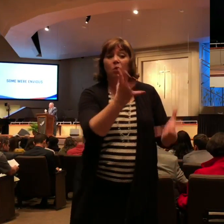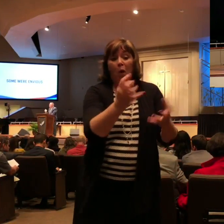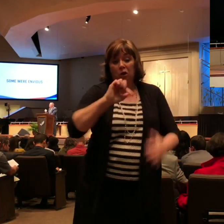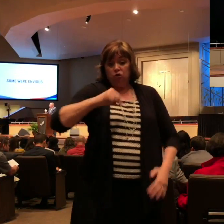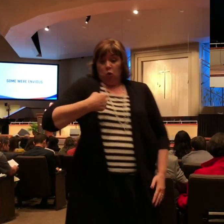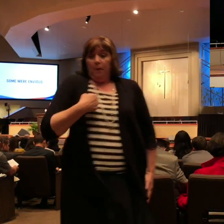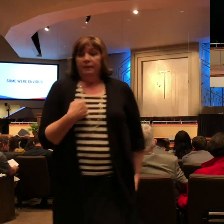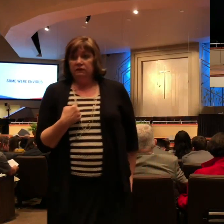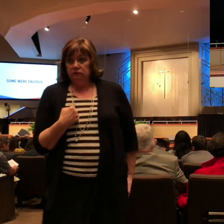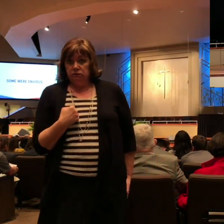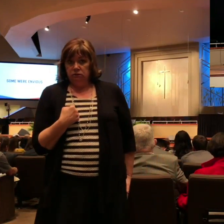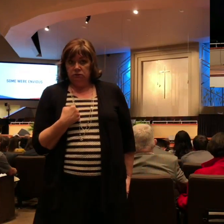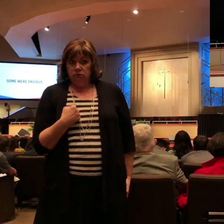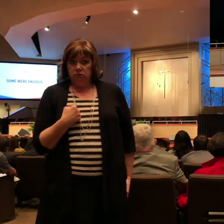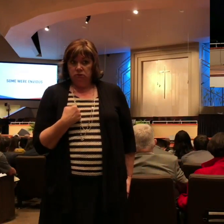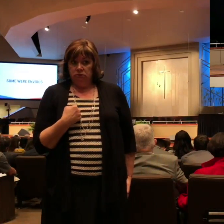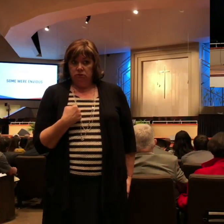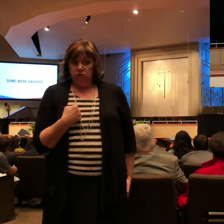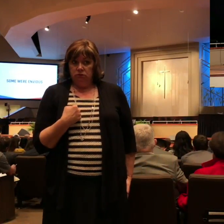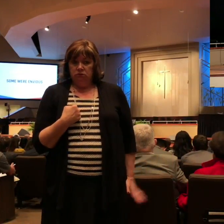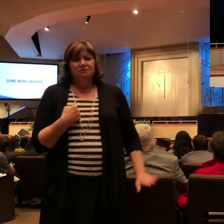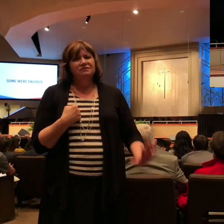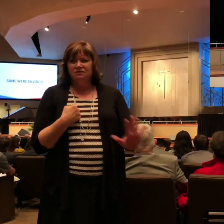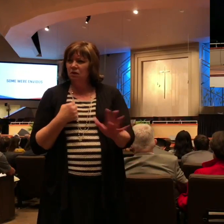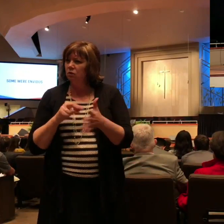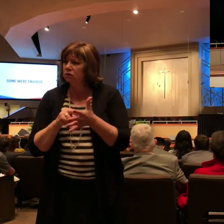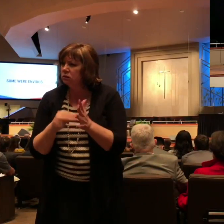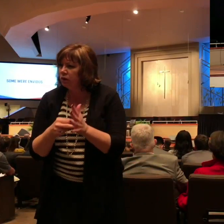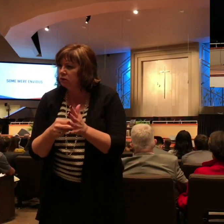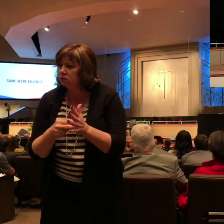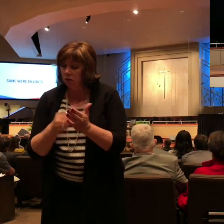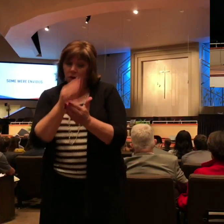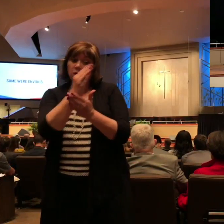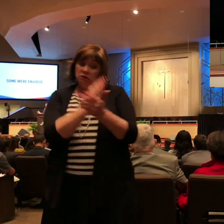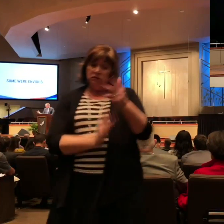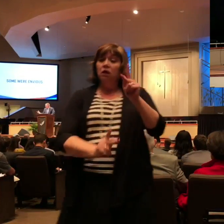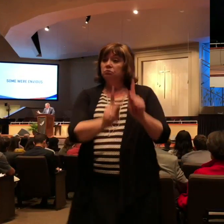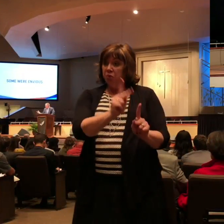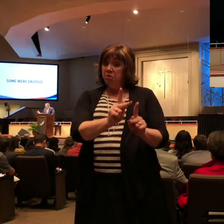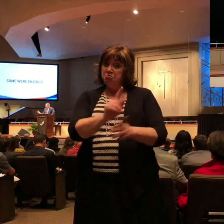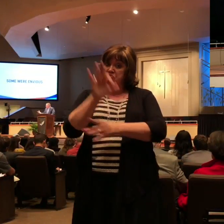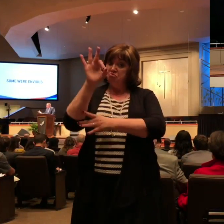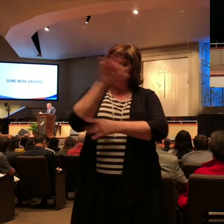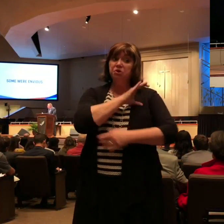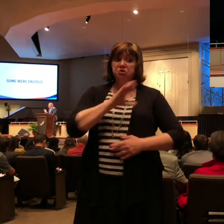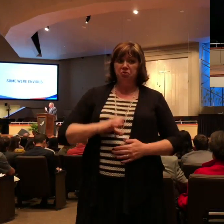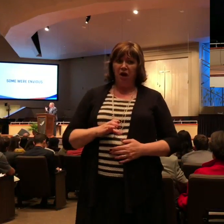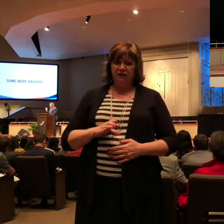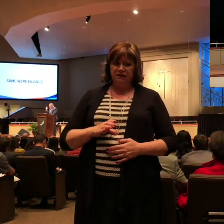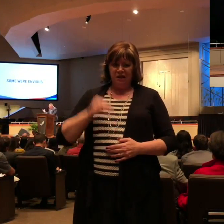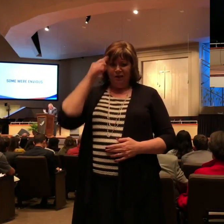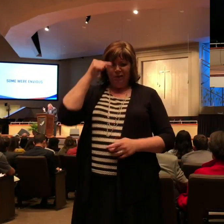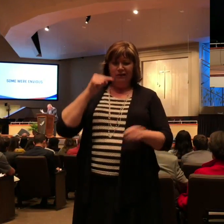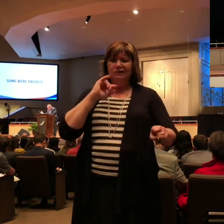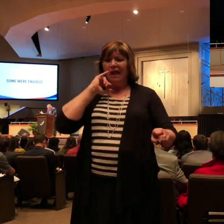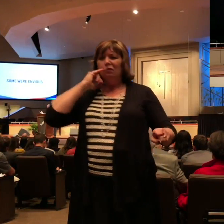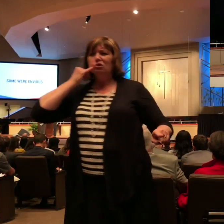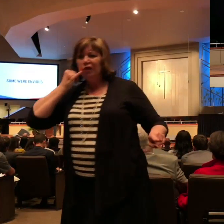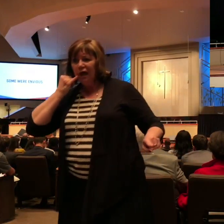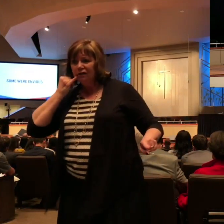You see, some preachers were preaching Christ out of envy. They were jealous of the Apostle Paul.